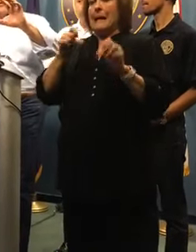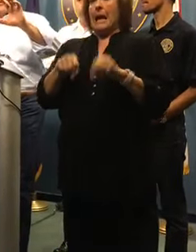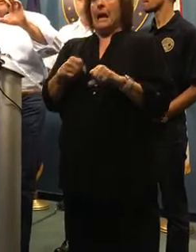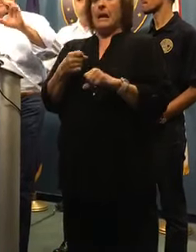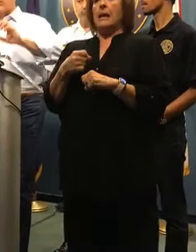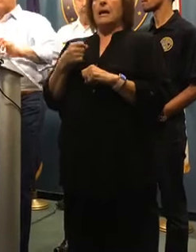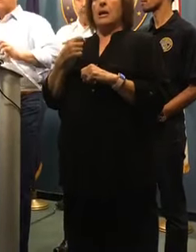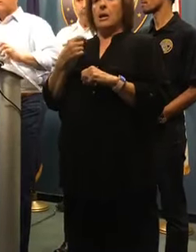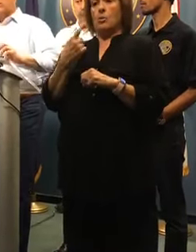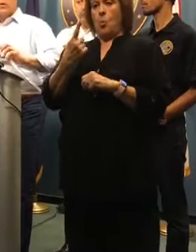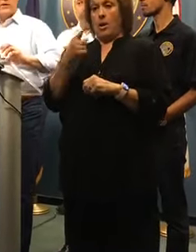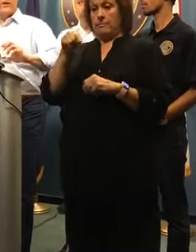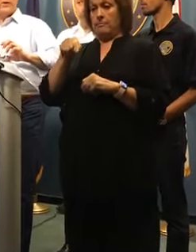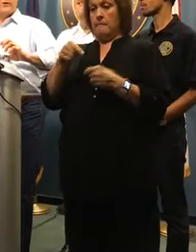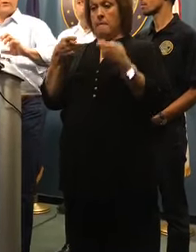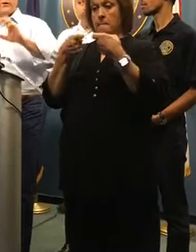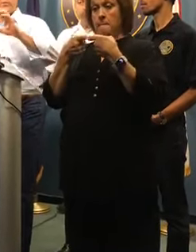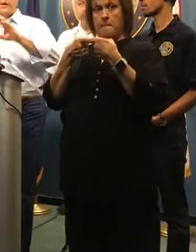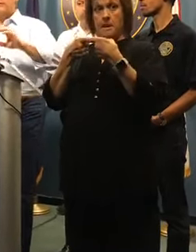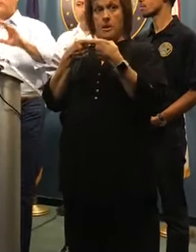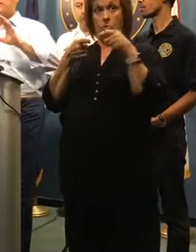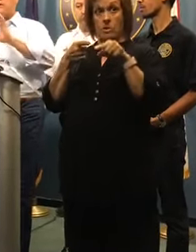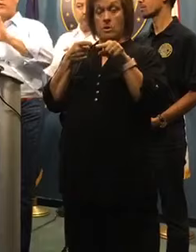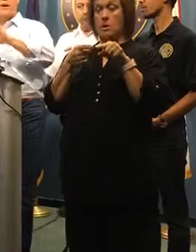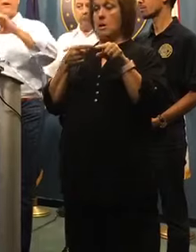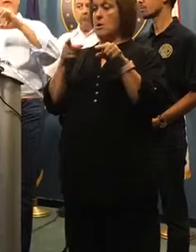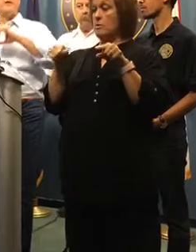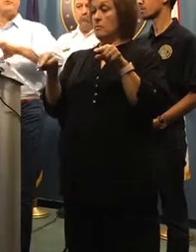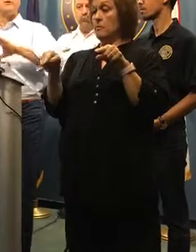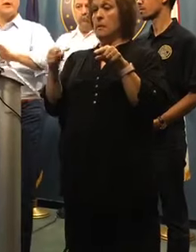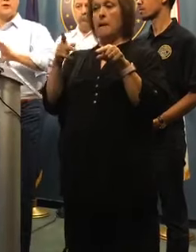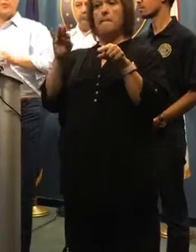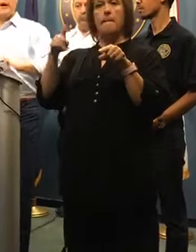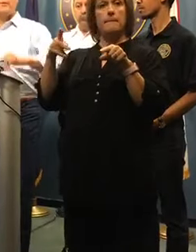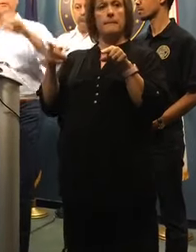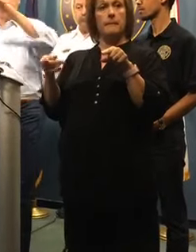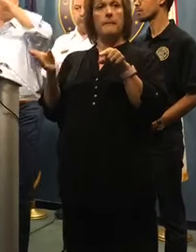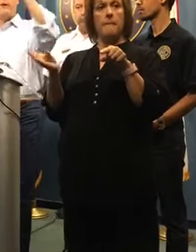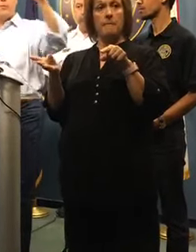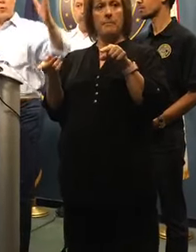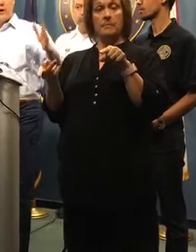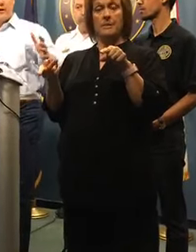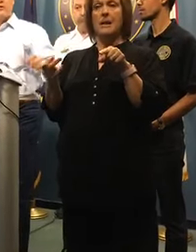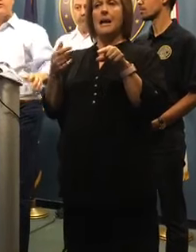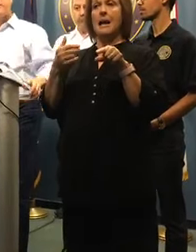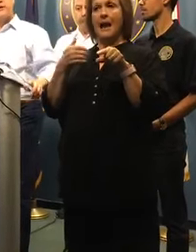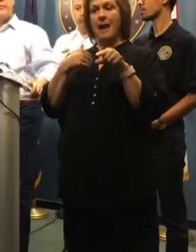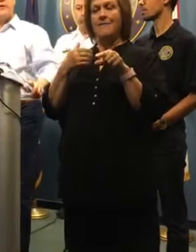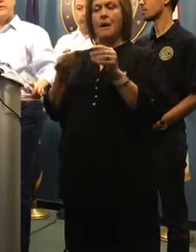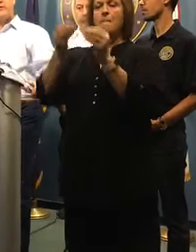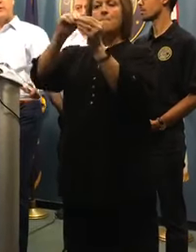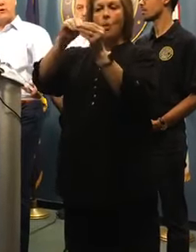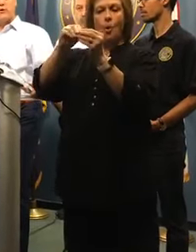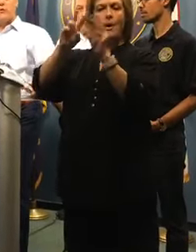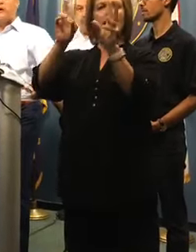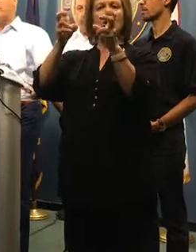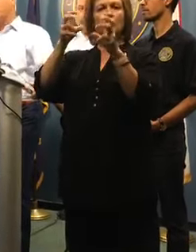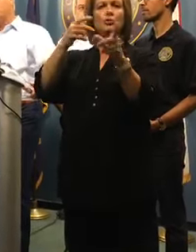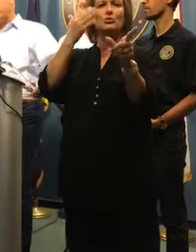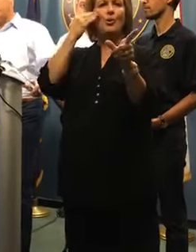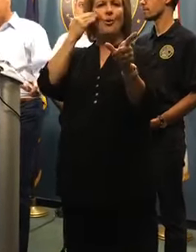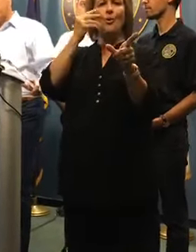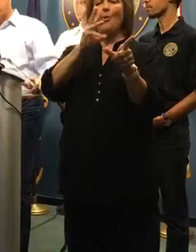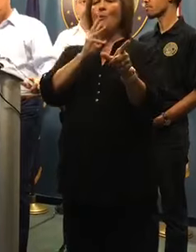of the issues is power. One of the issues is pumps relating to this particular problem. There are other broader issues, catch basins, long-term